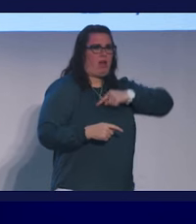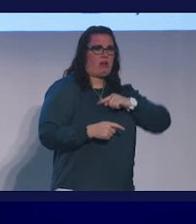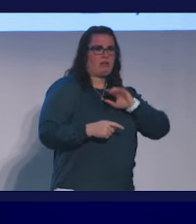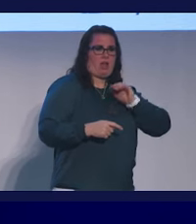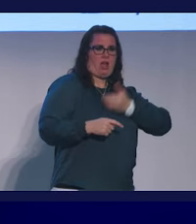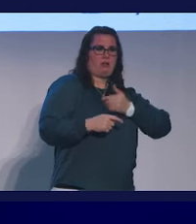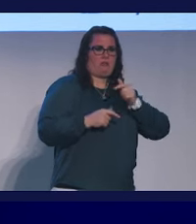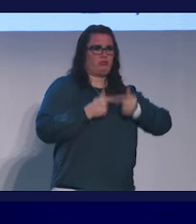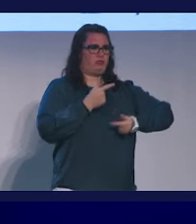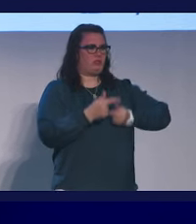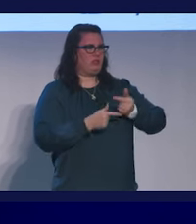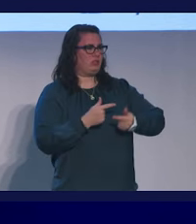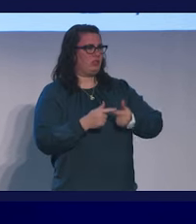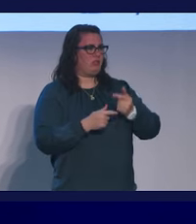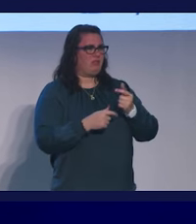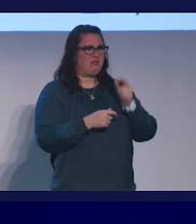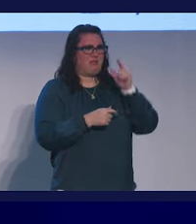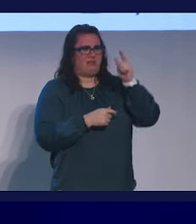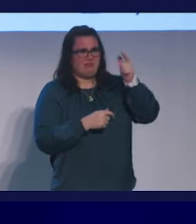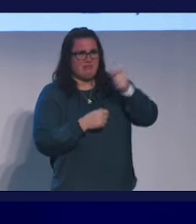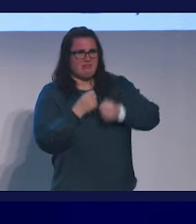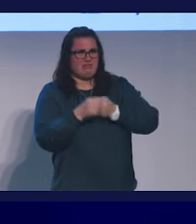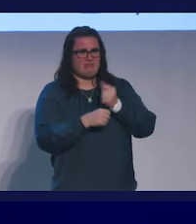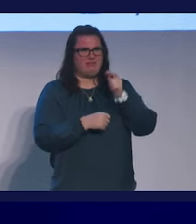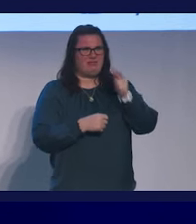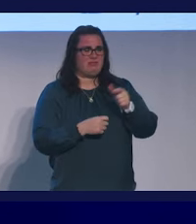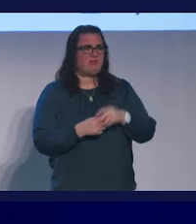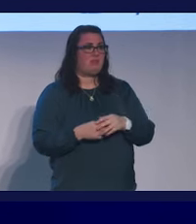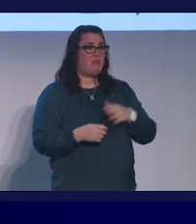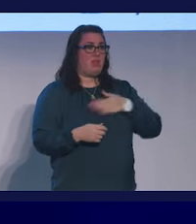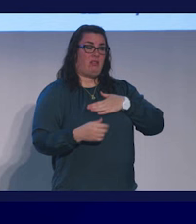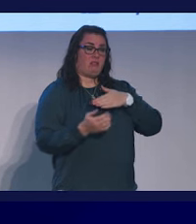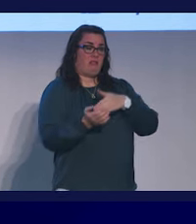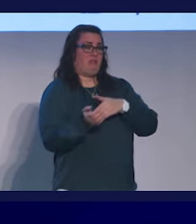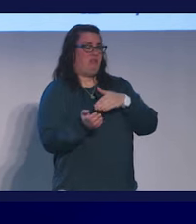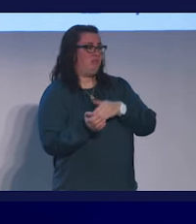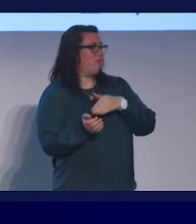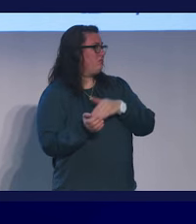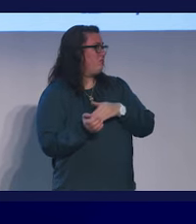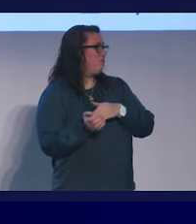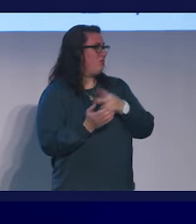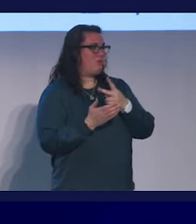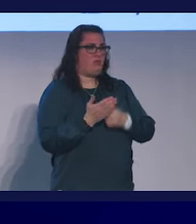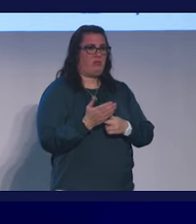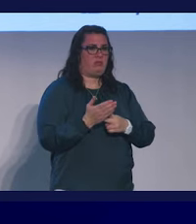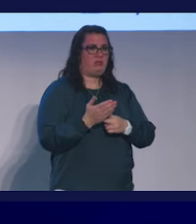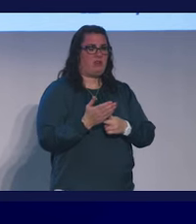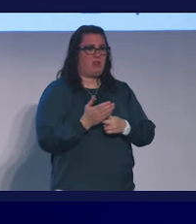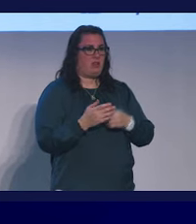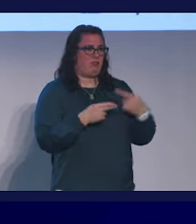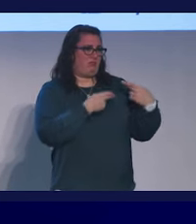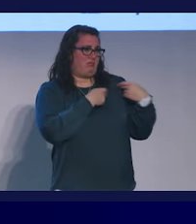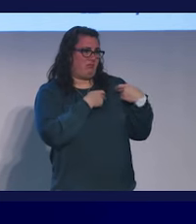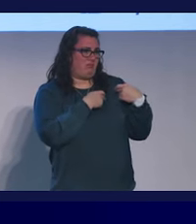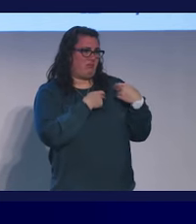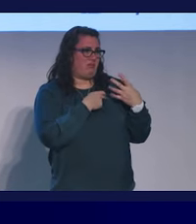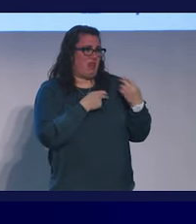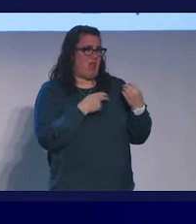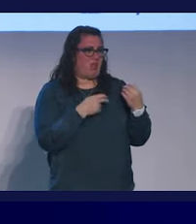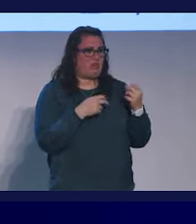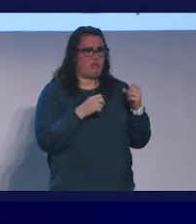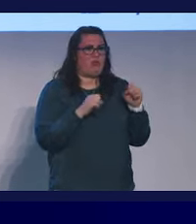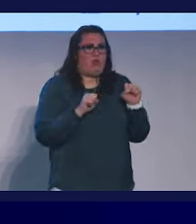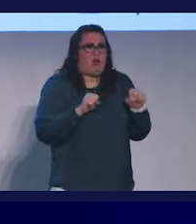our generation in years to come. I'm a physician. I'm both accountable and also culpable